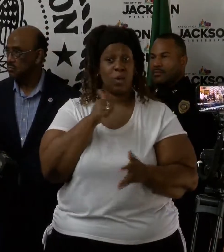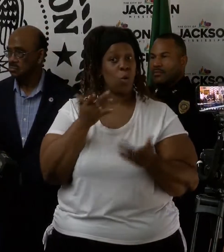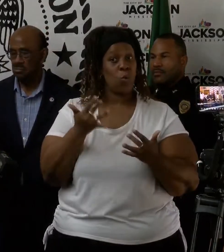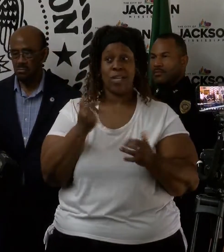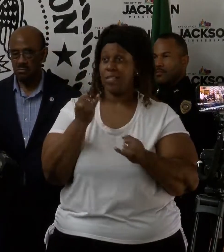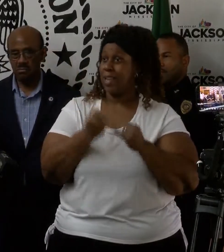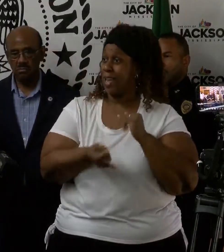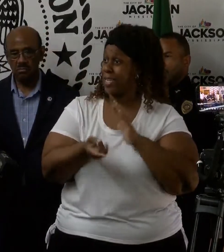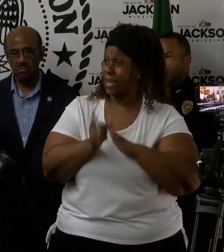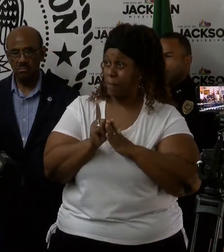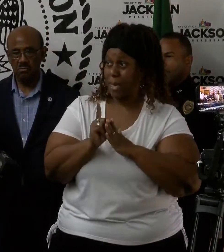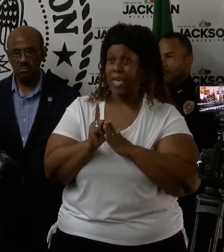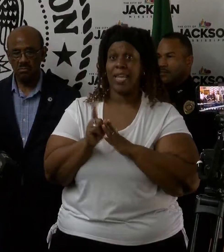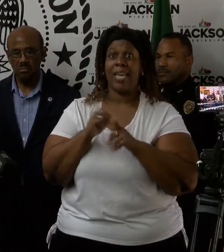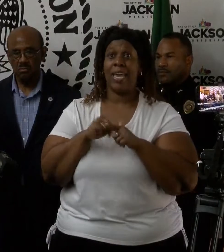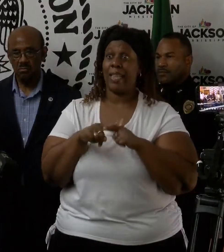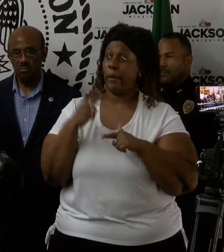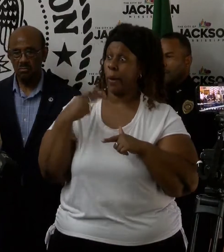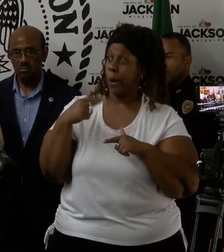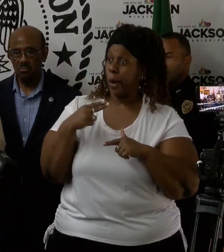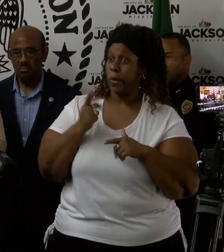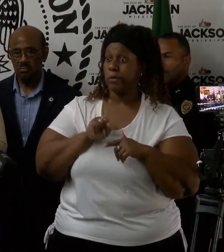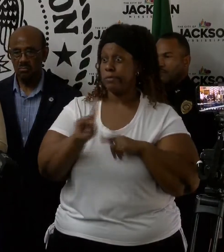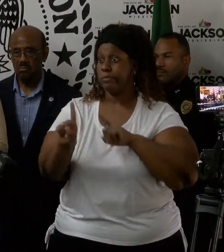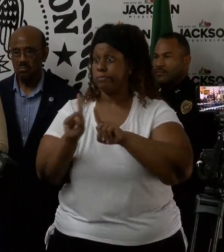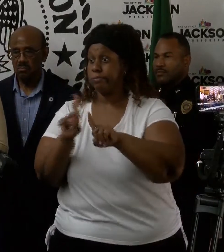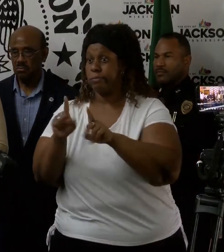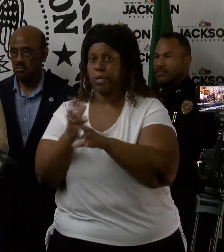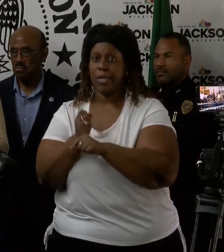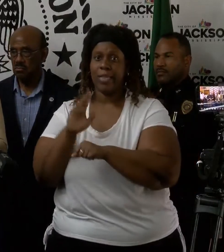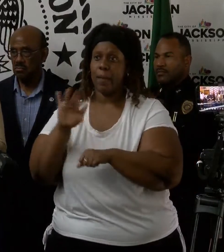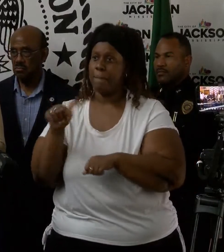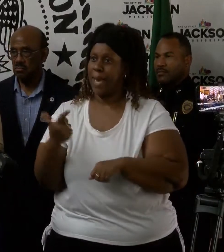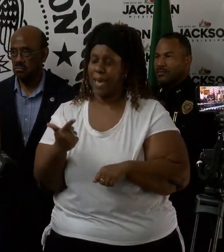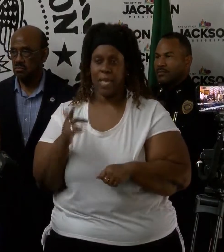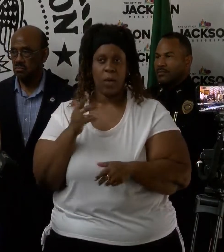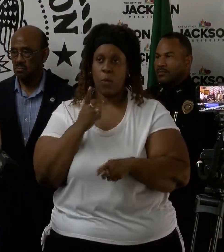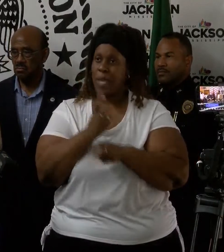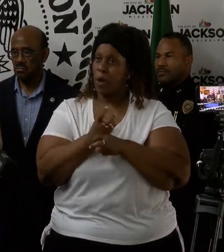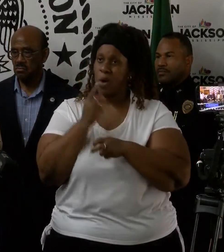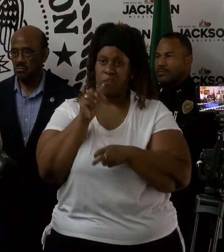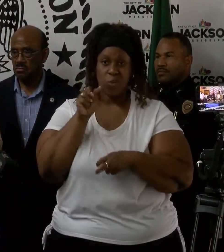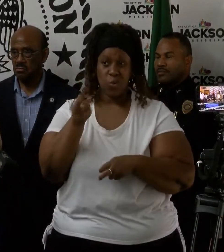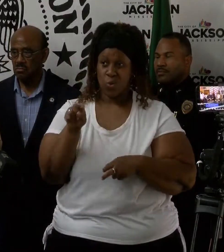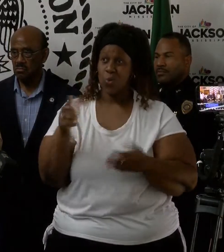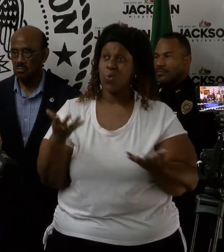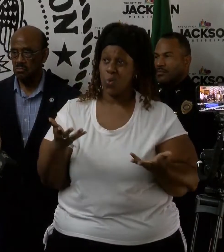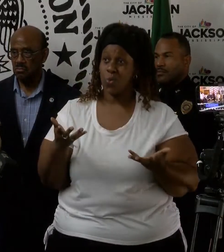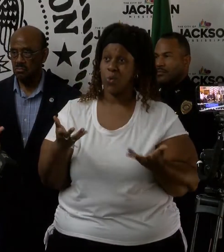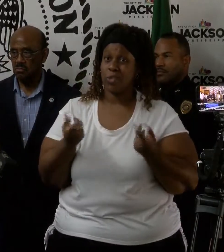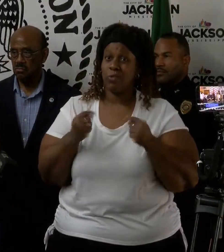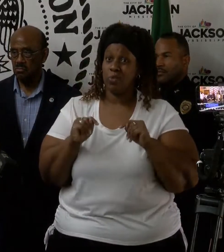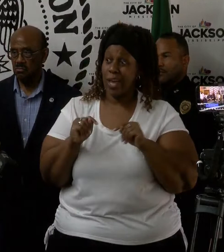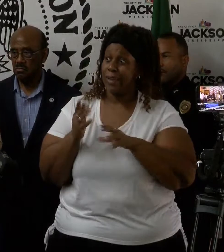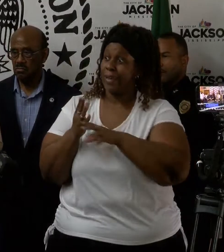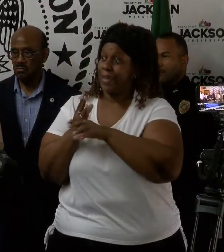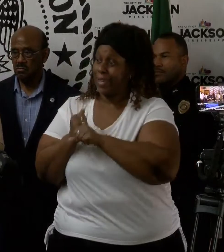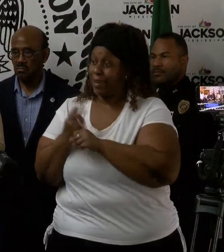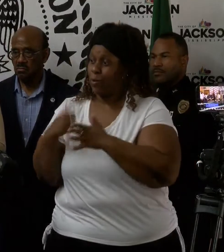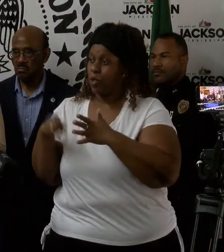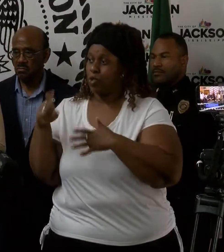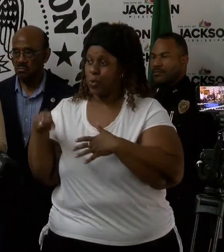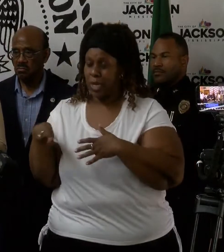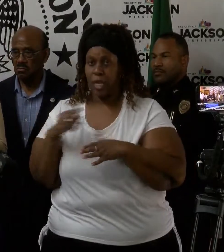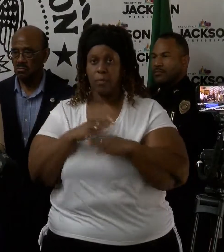last moment and create a rush to get those sandbags. That will make it difficult for you to retrieve the sandbags that you